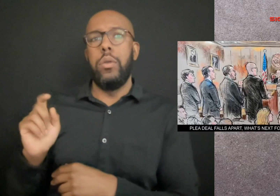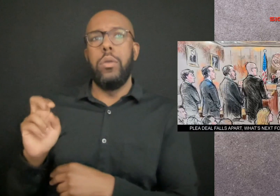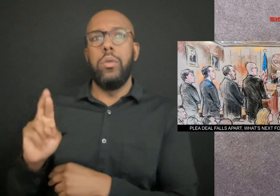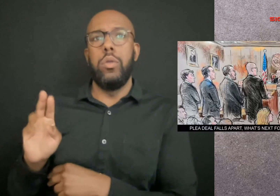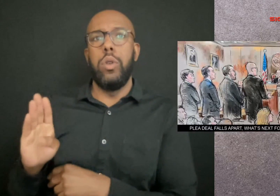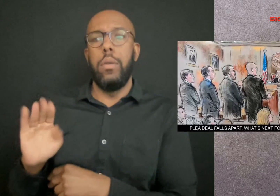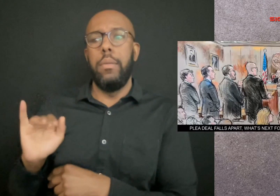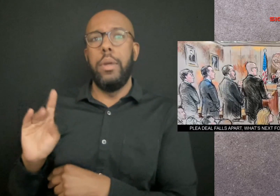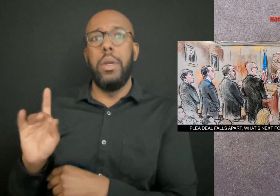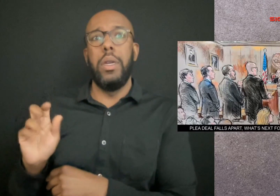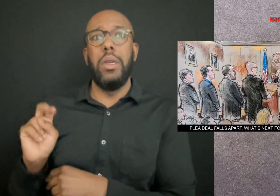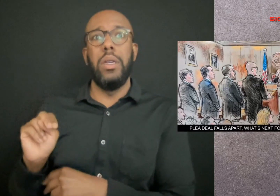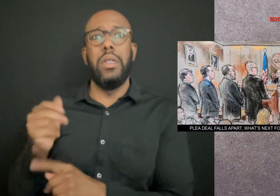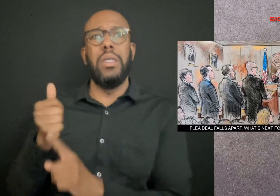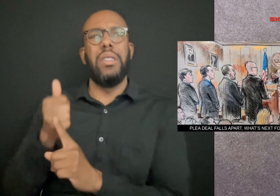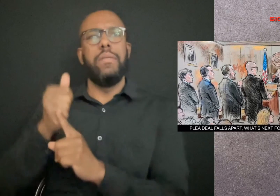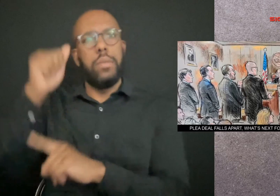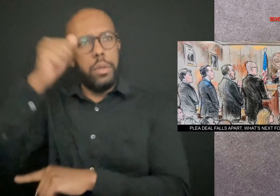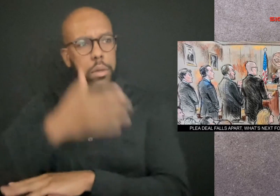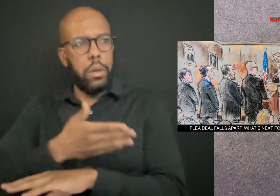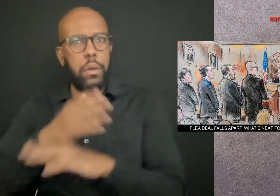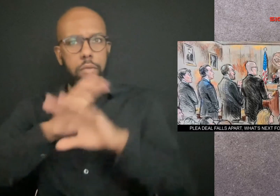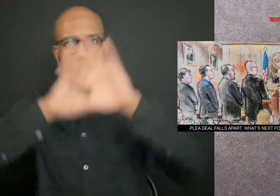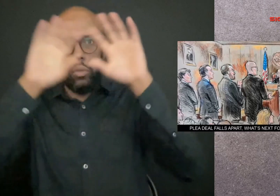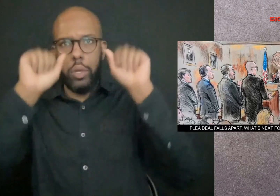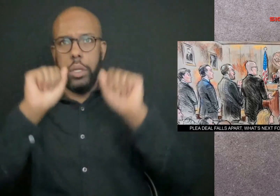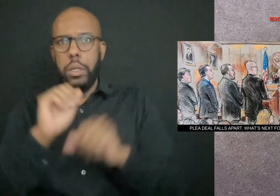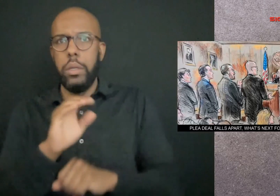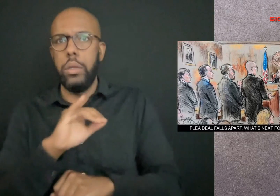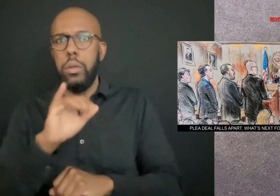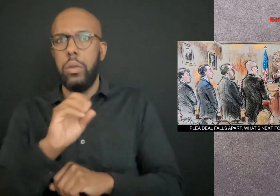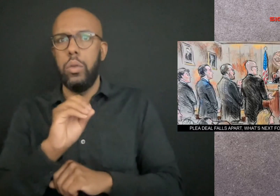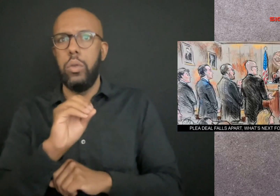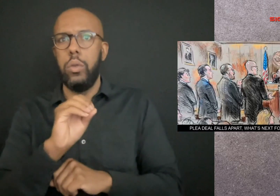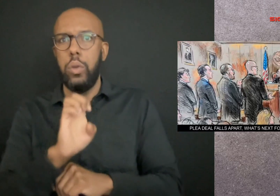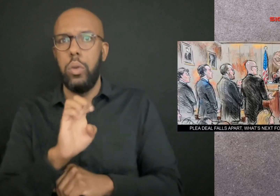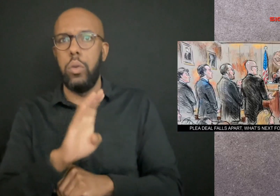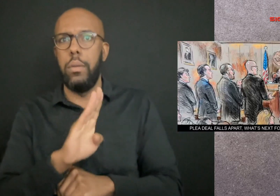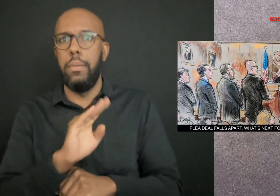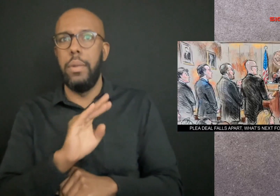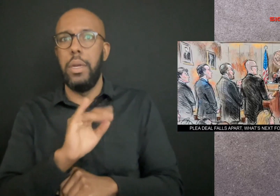Hunter Biden, son of President Joe Biden, went to court Wednesday.